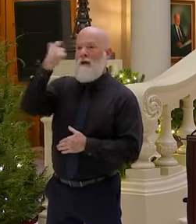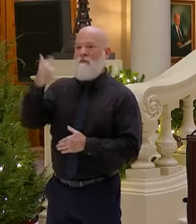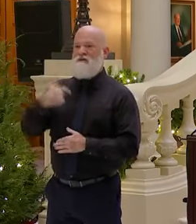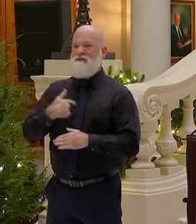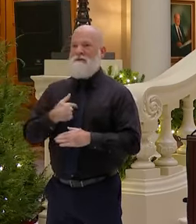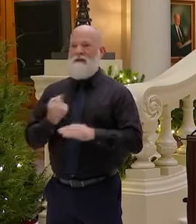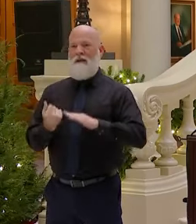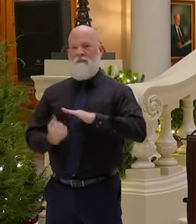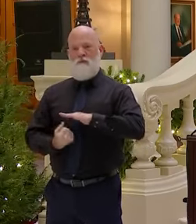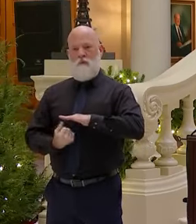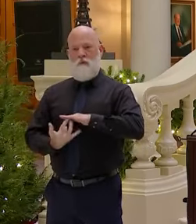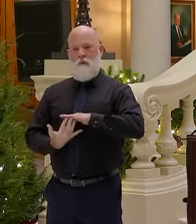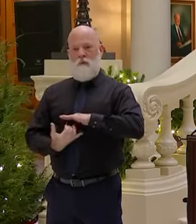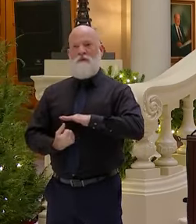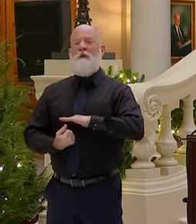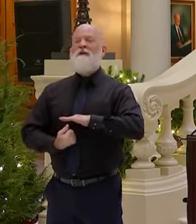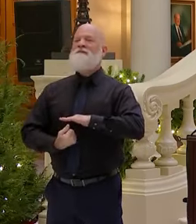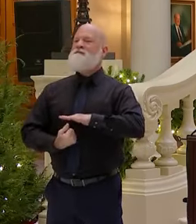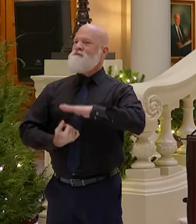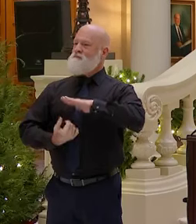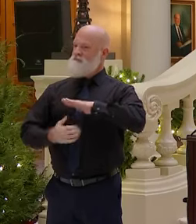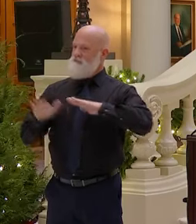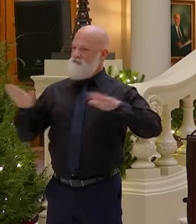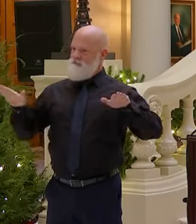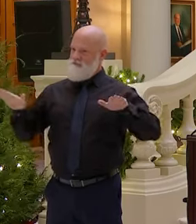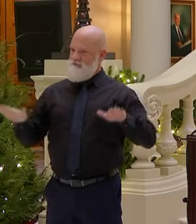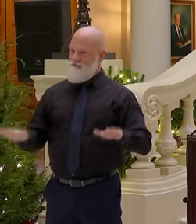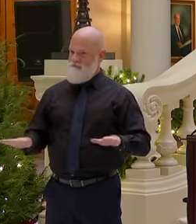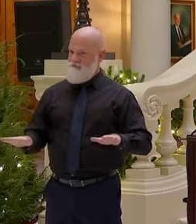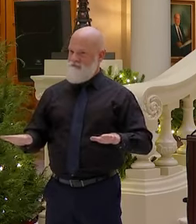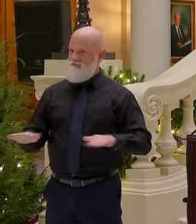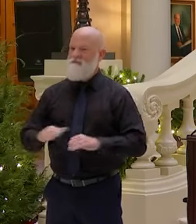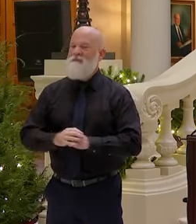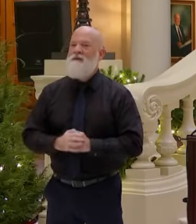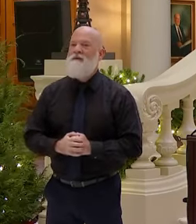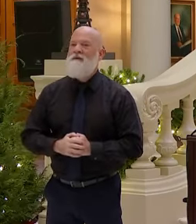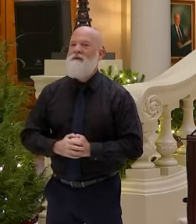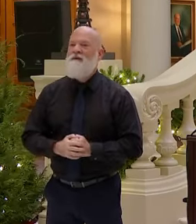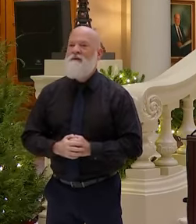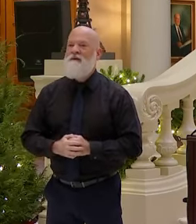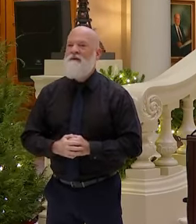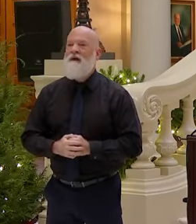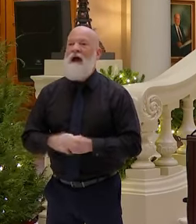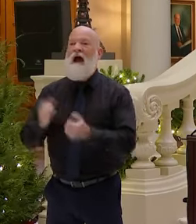Because it has all gone too far.